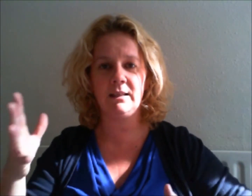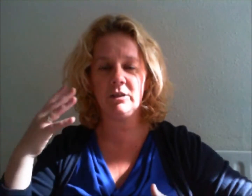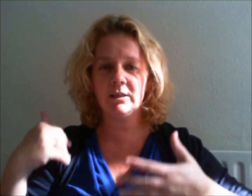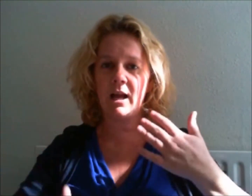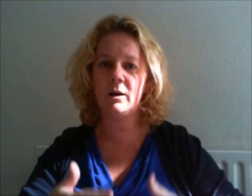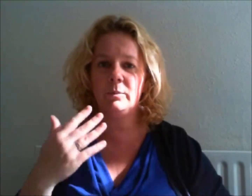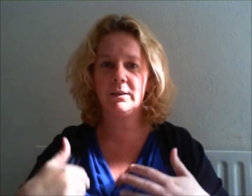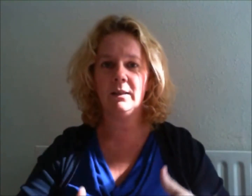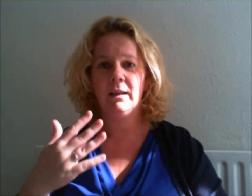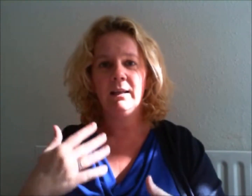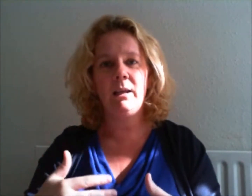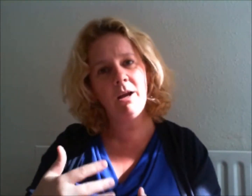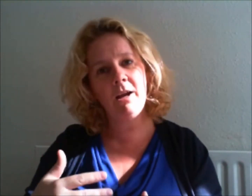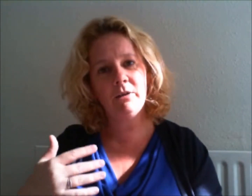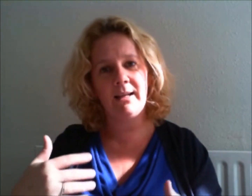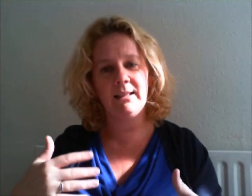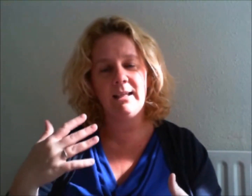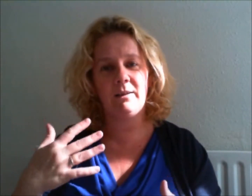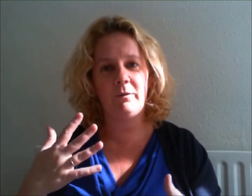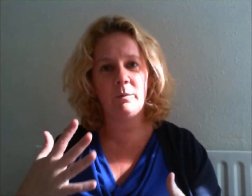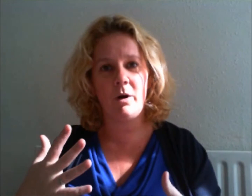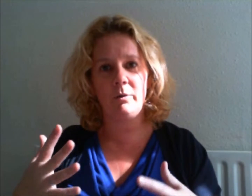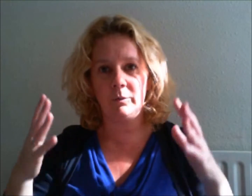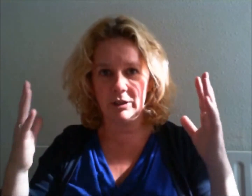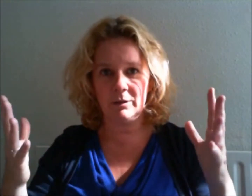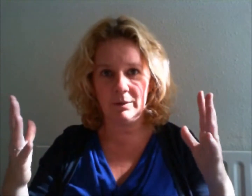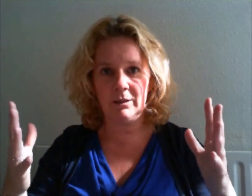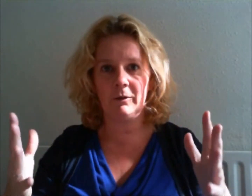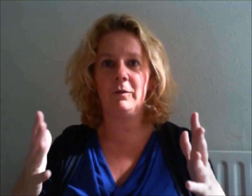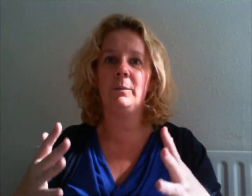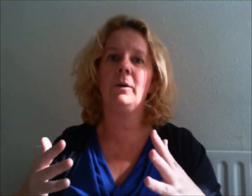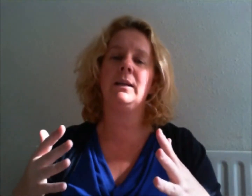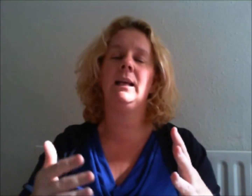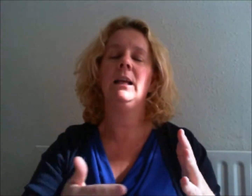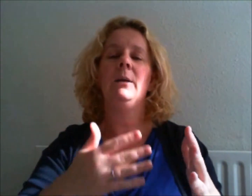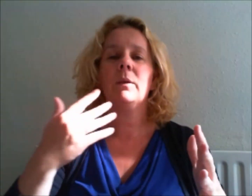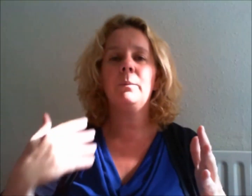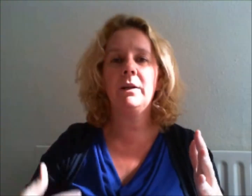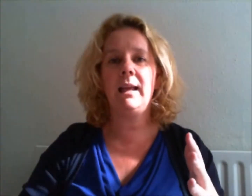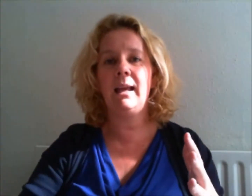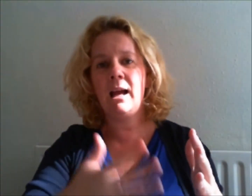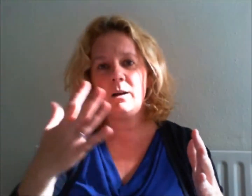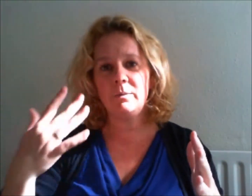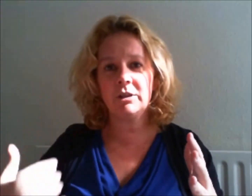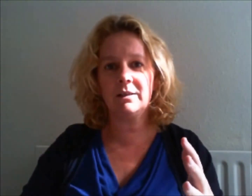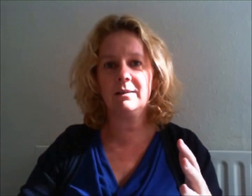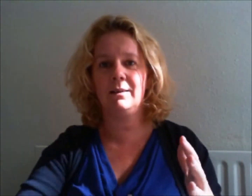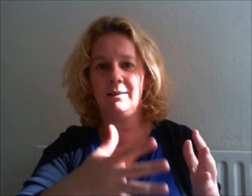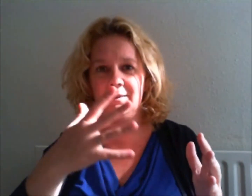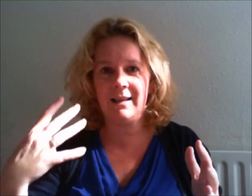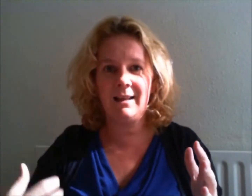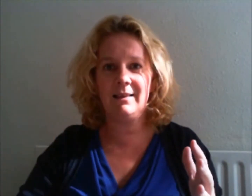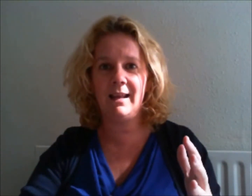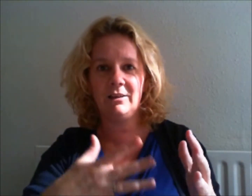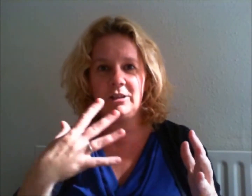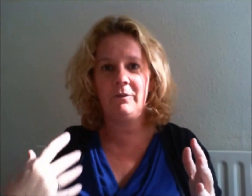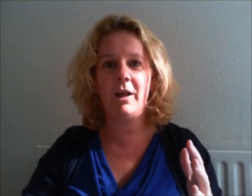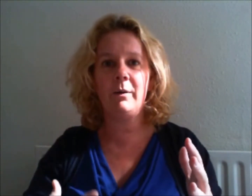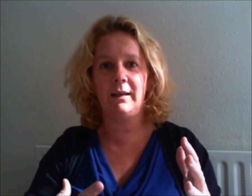this just helps. Keep you hydrated. For one. Which is really good for the body. But it helps just. Get the energy flowing.